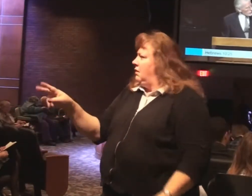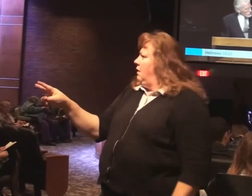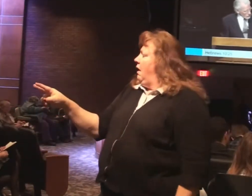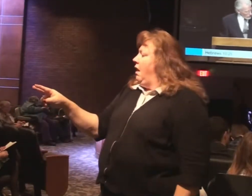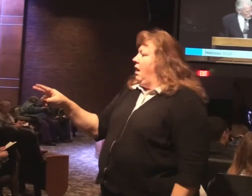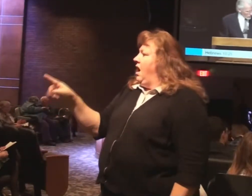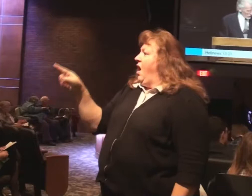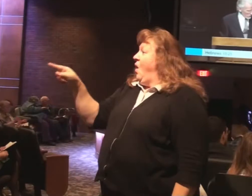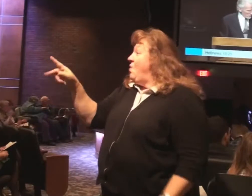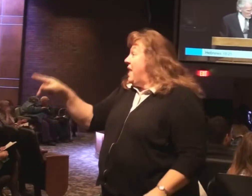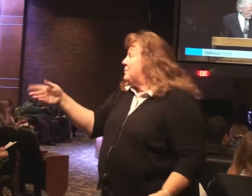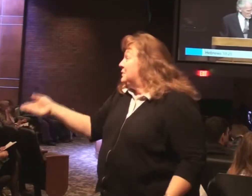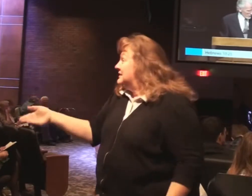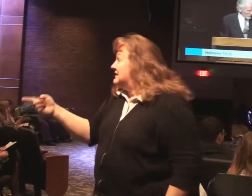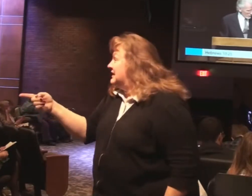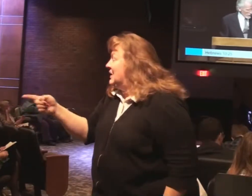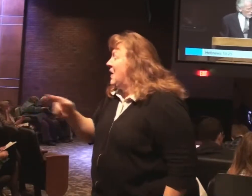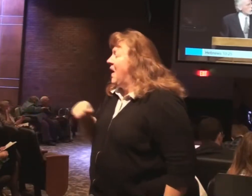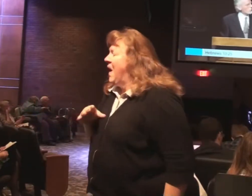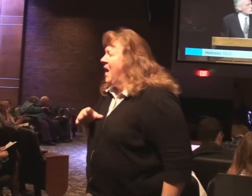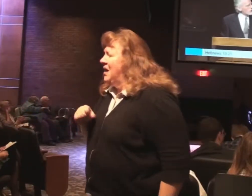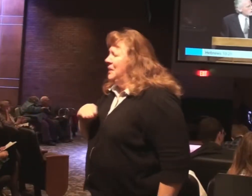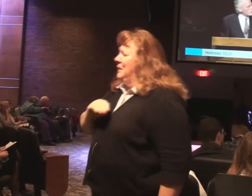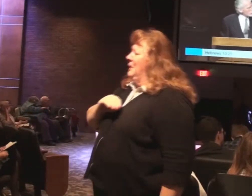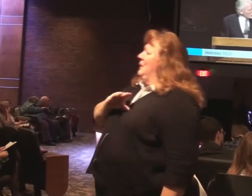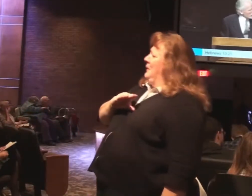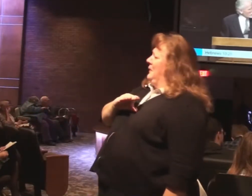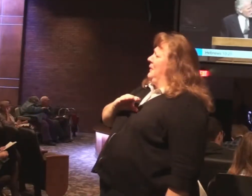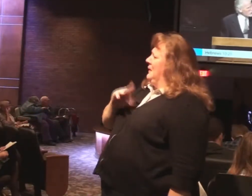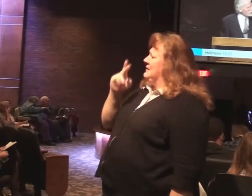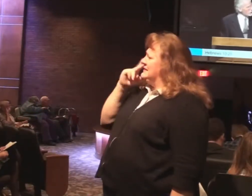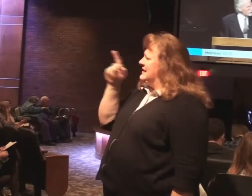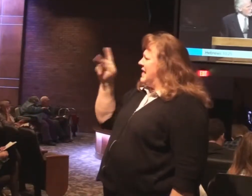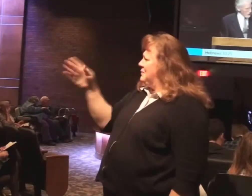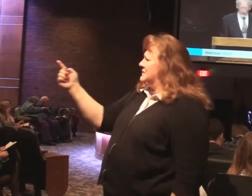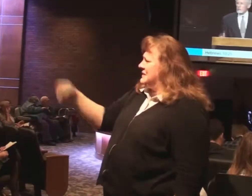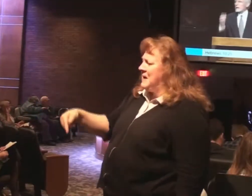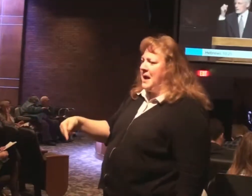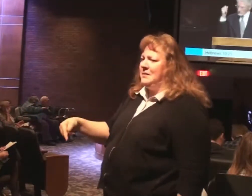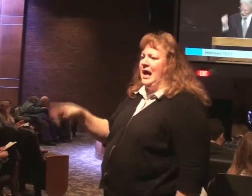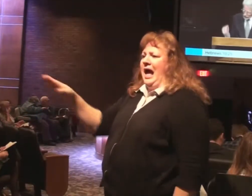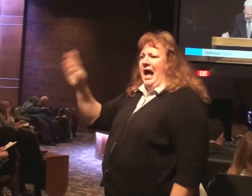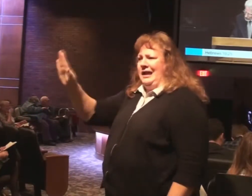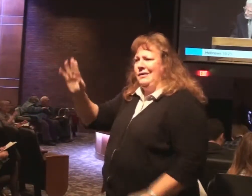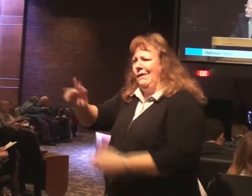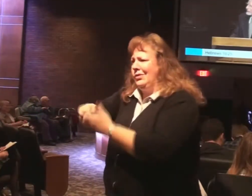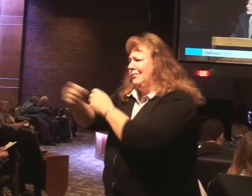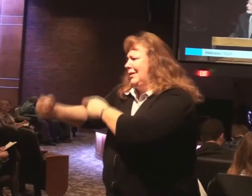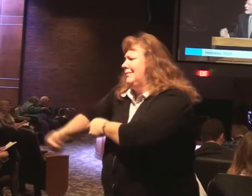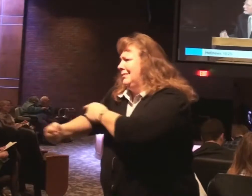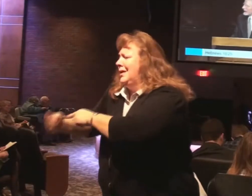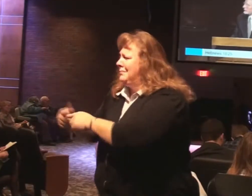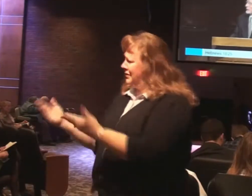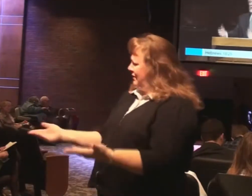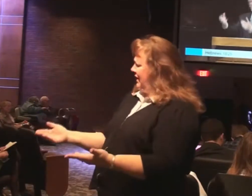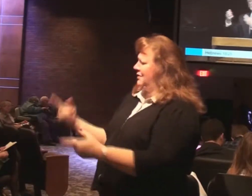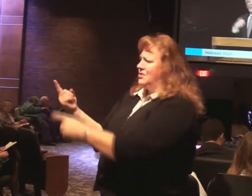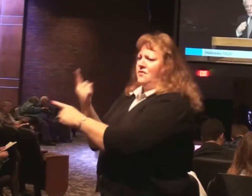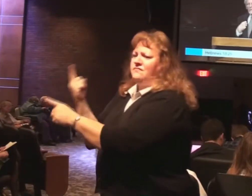they're so and so. What an encouragement it is to see them here. I know they're going through trials but they're here. They're faithful. That motivates